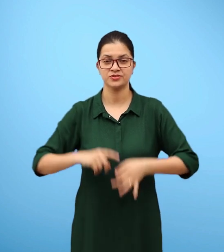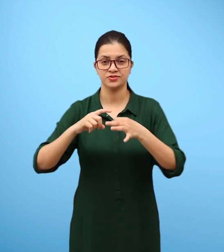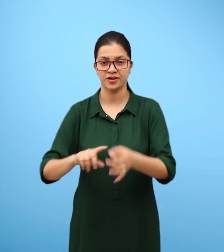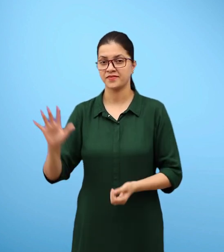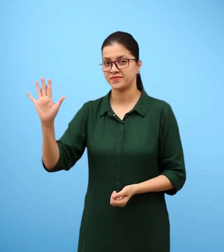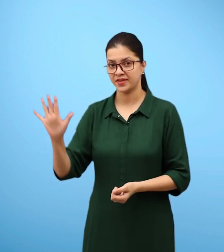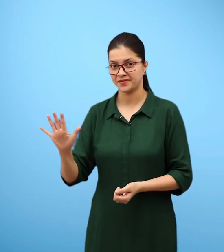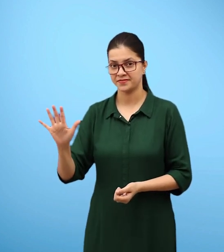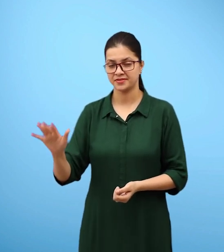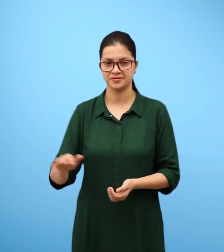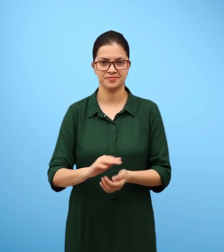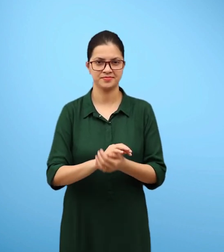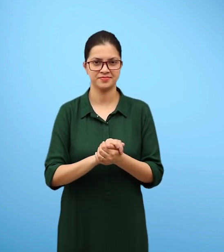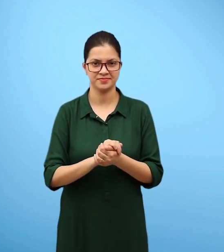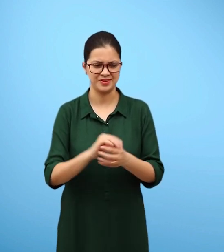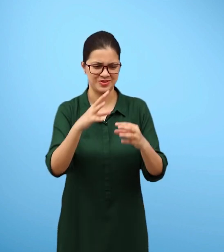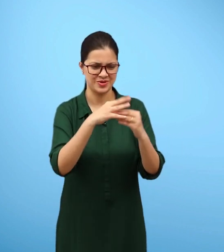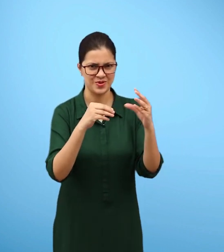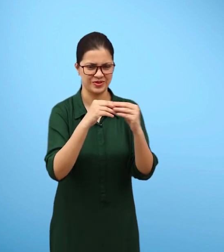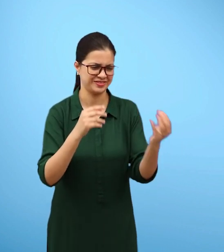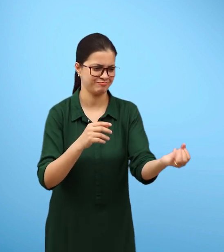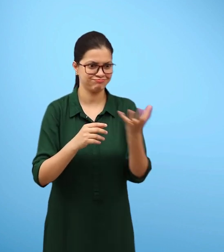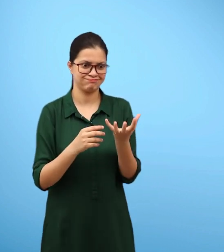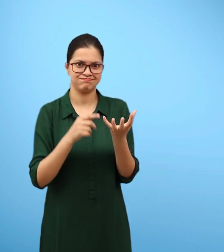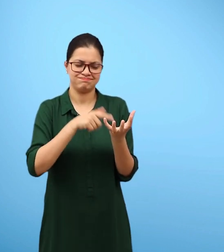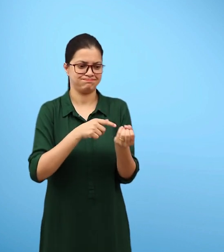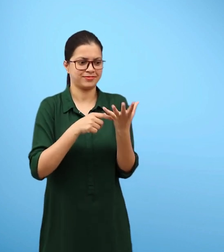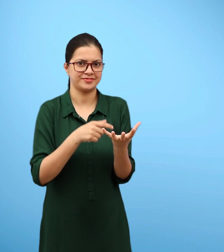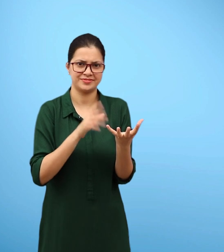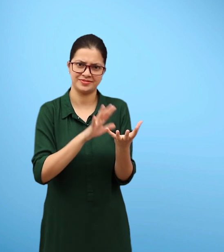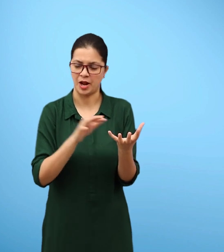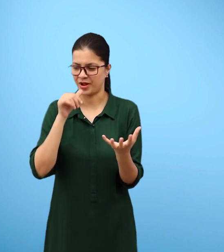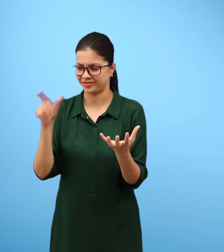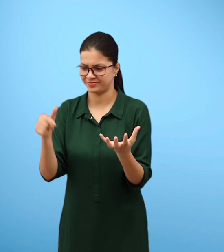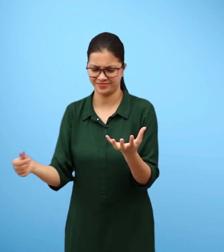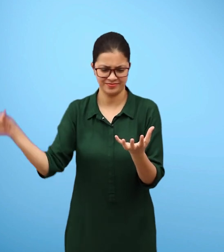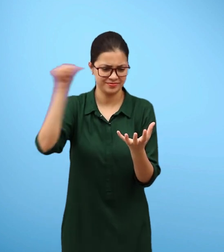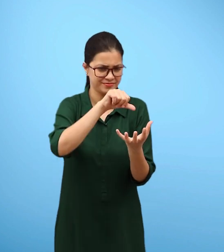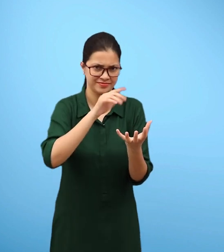5. Why does a lump of cotton wool shrink in water?